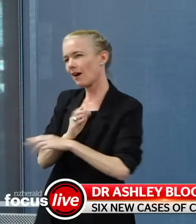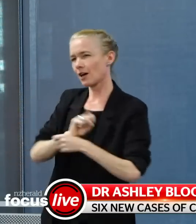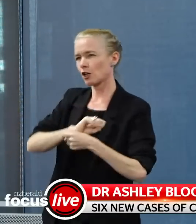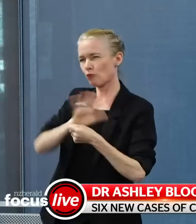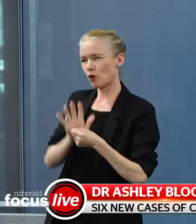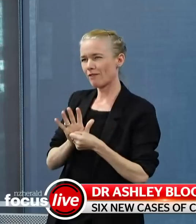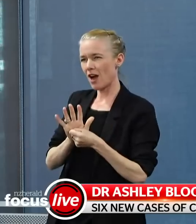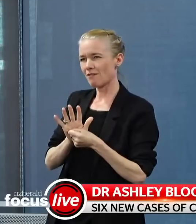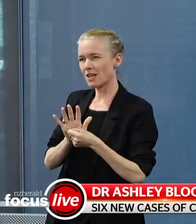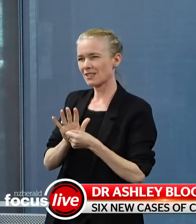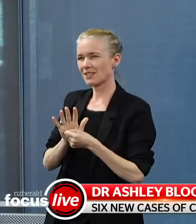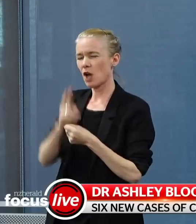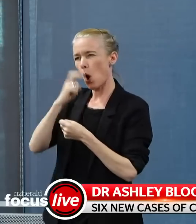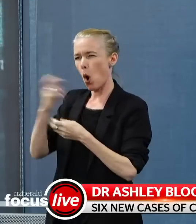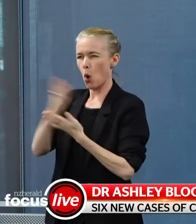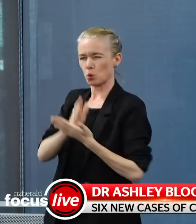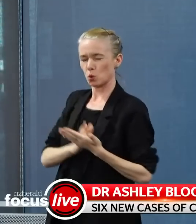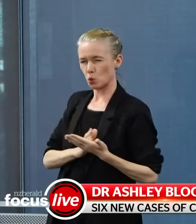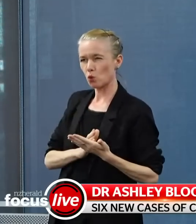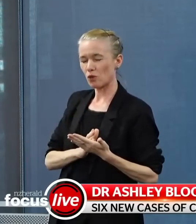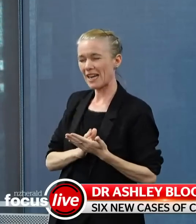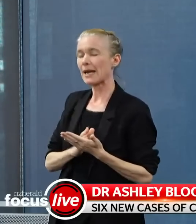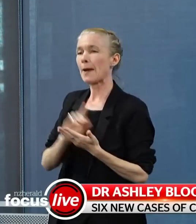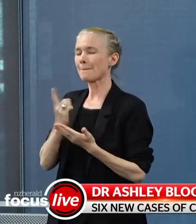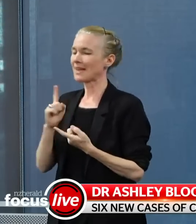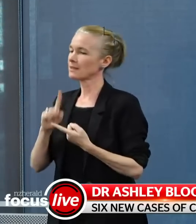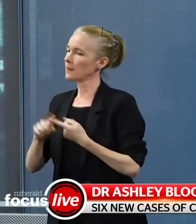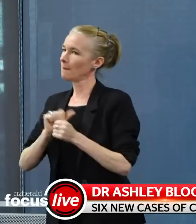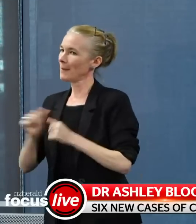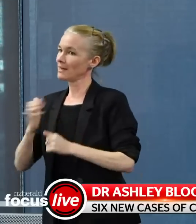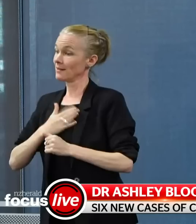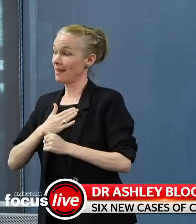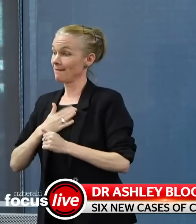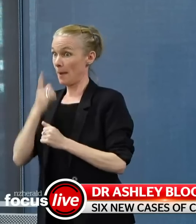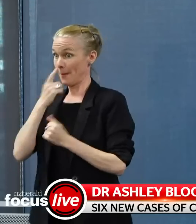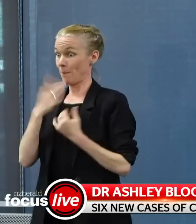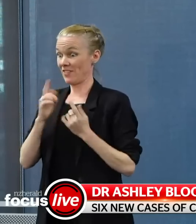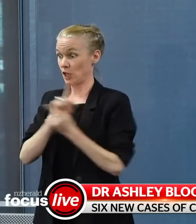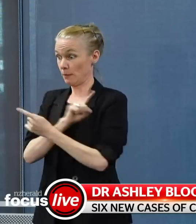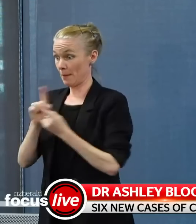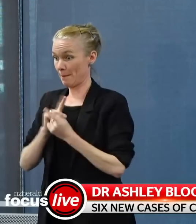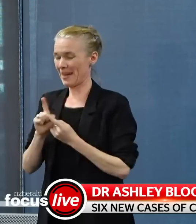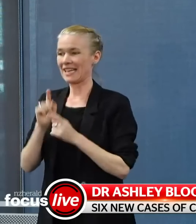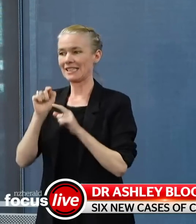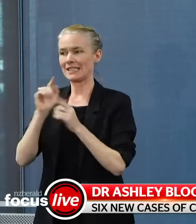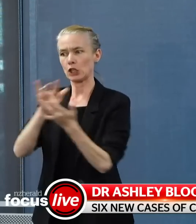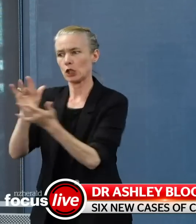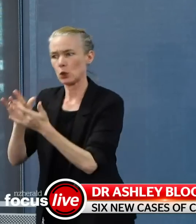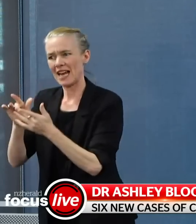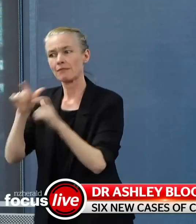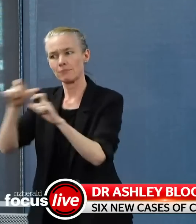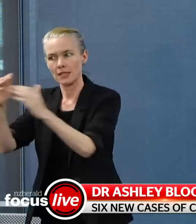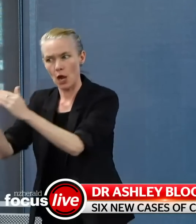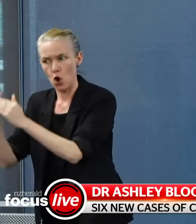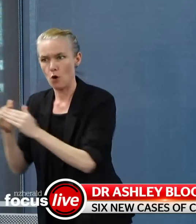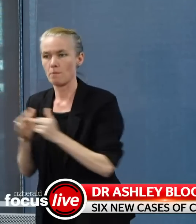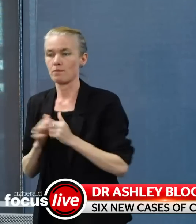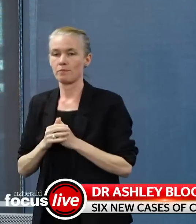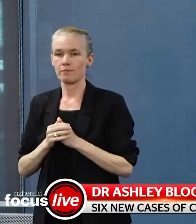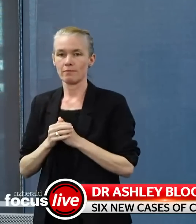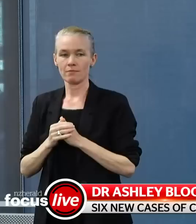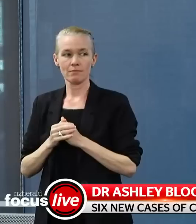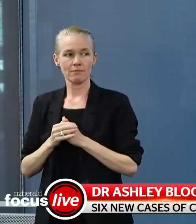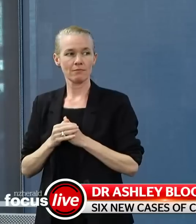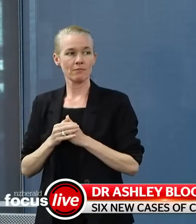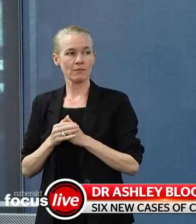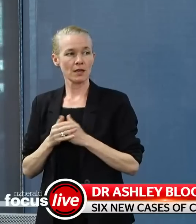taken to identify, isolate close contacts and re-test. But he wasn't shuttled back to the facility? I would have to